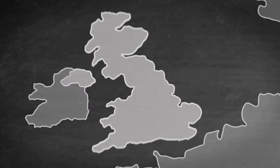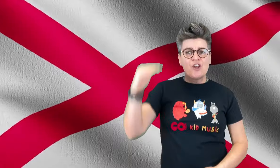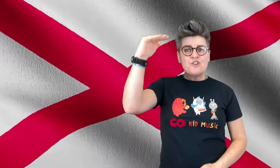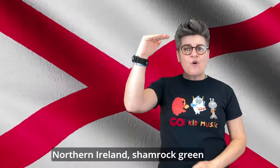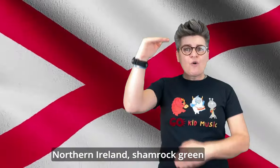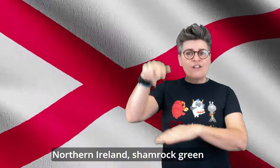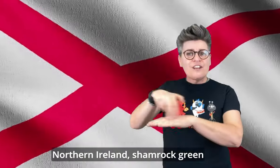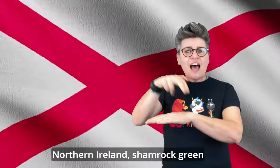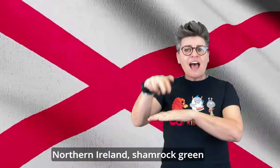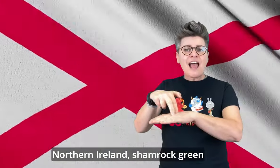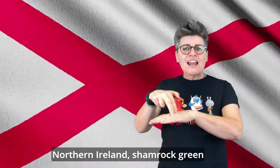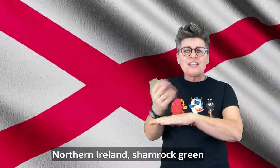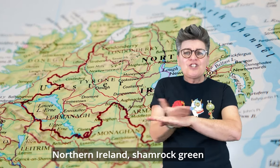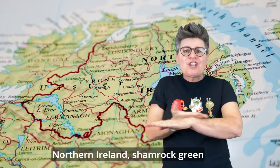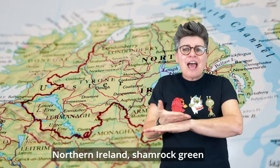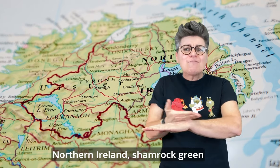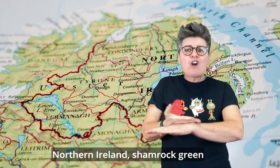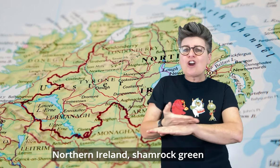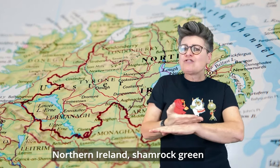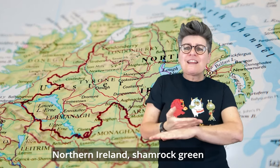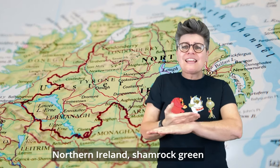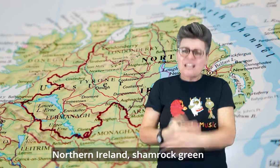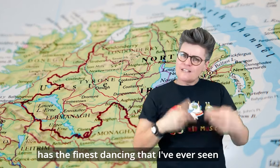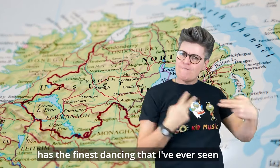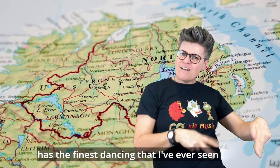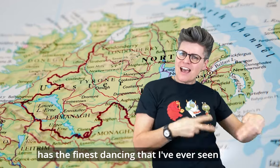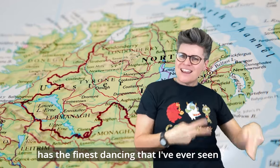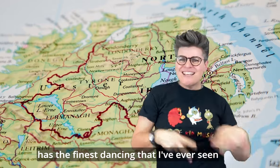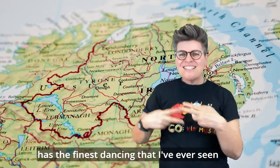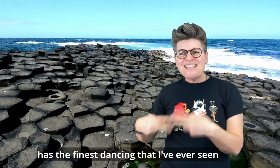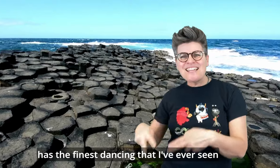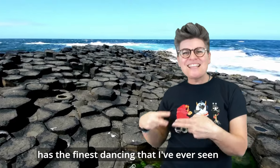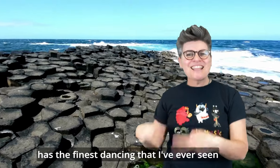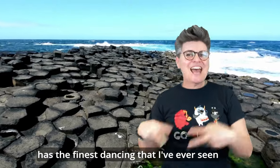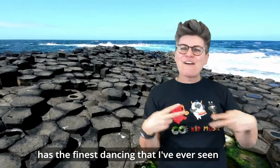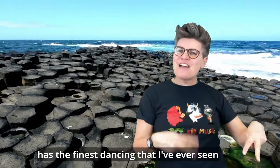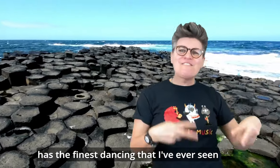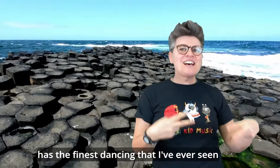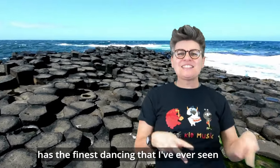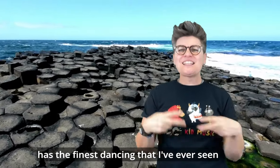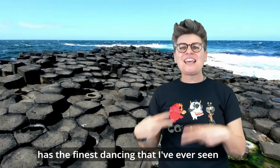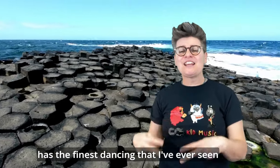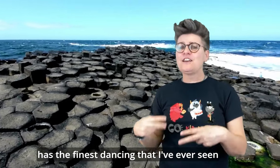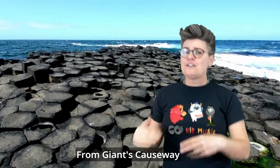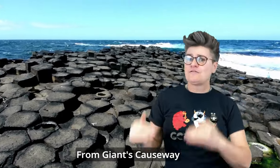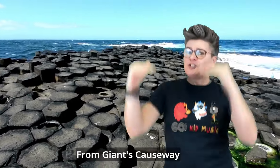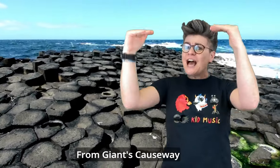Northern Ireland, shamrock green Has the finest dancing that I've ever seen From